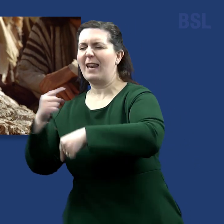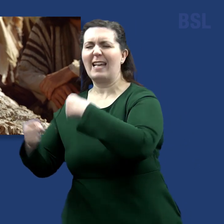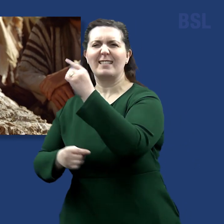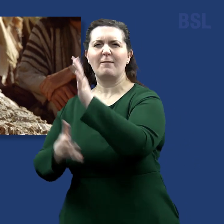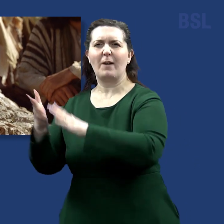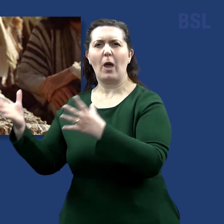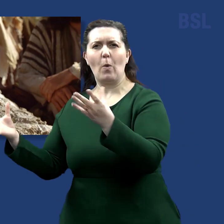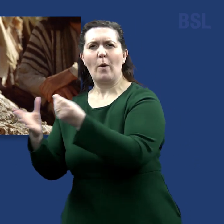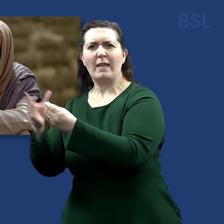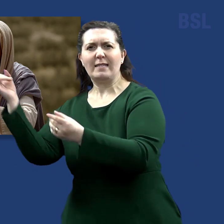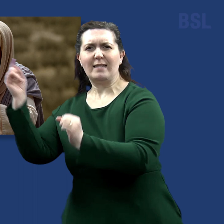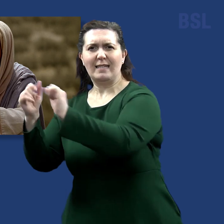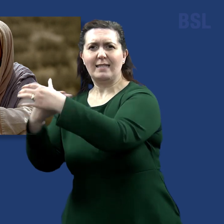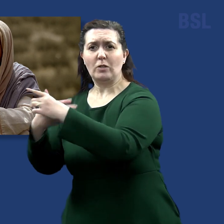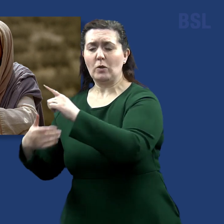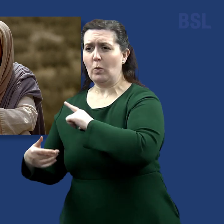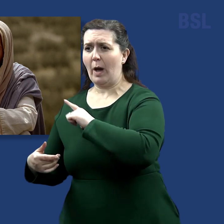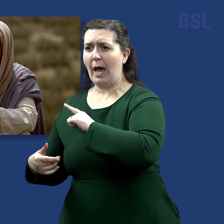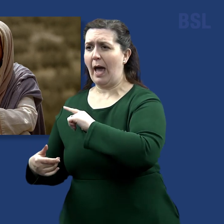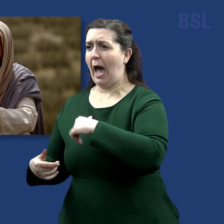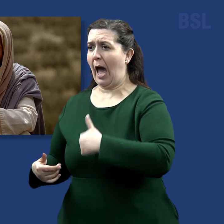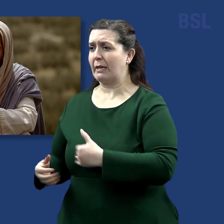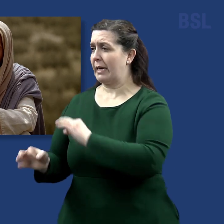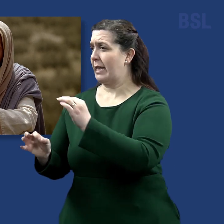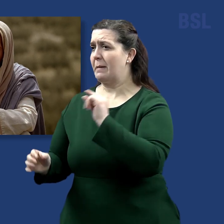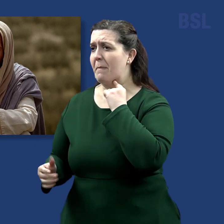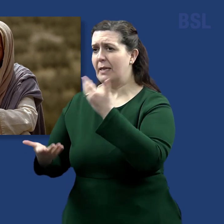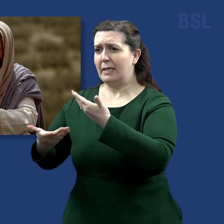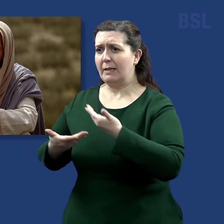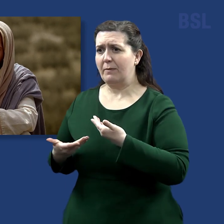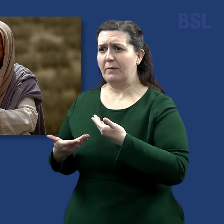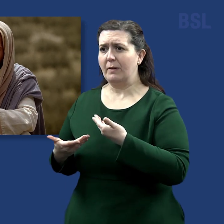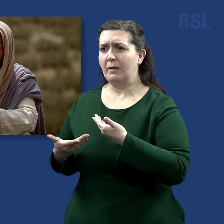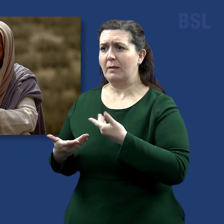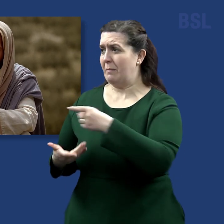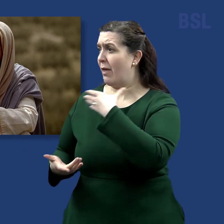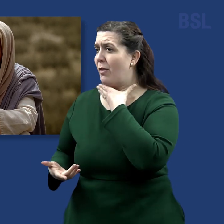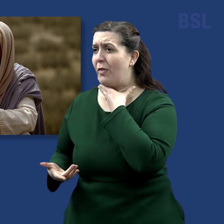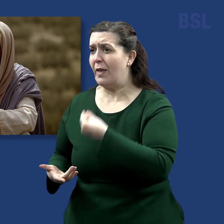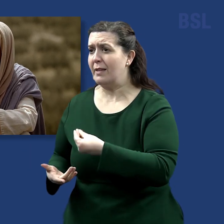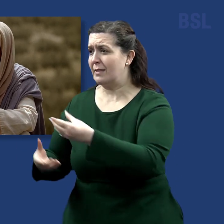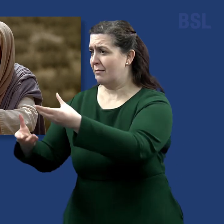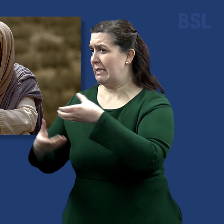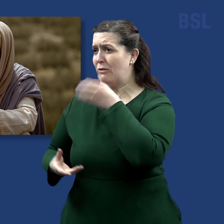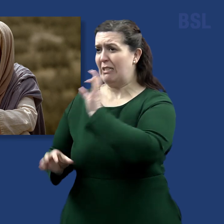devil and his angels. For I was unhungered, and ye gave me no meat. I was thirsty, and ye gave me no drink.